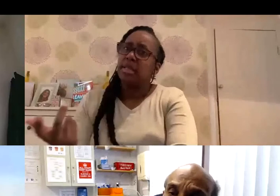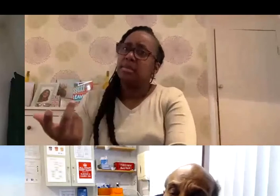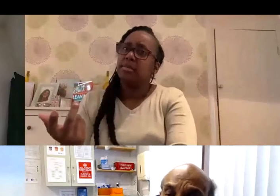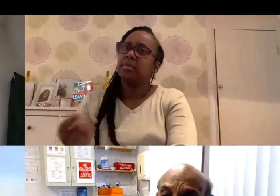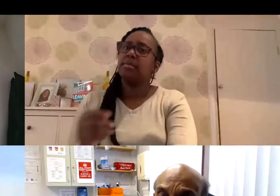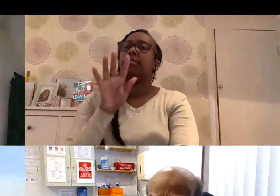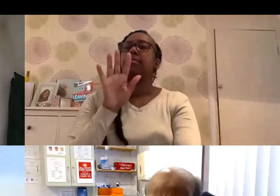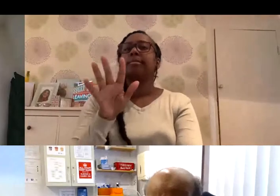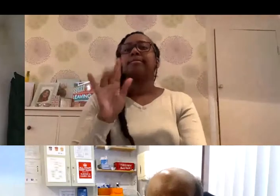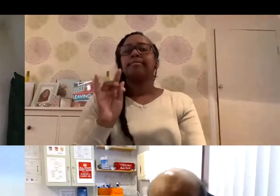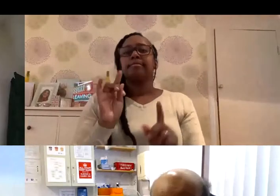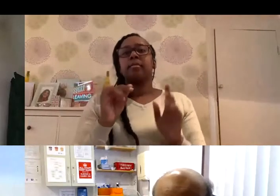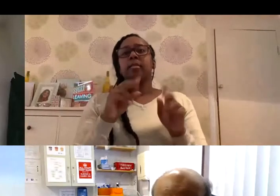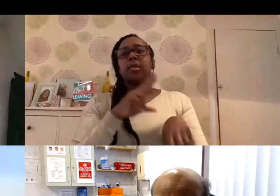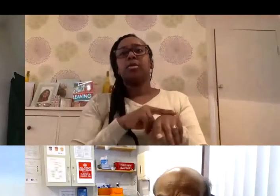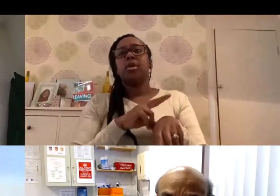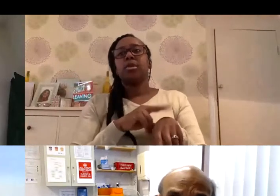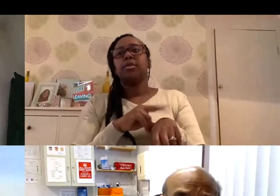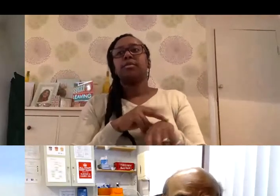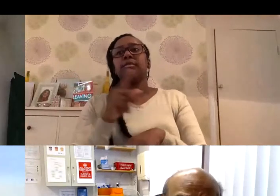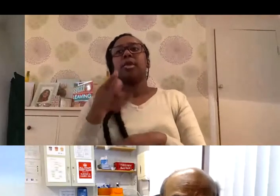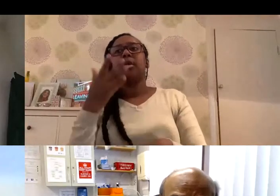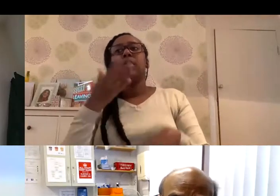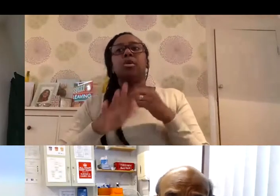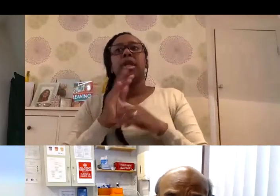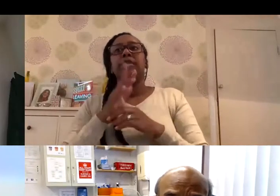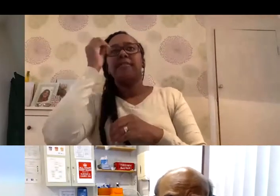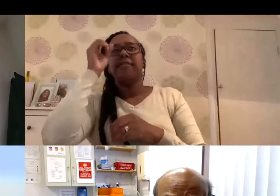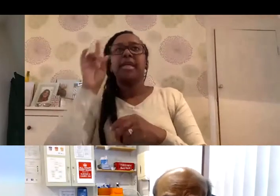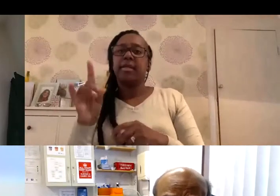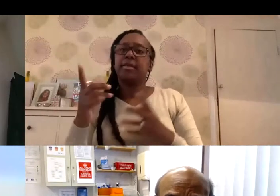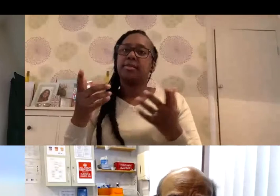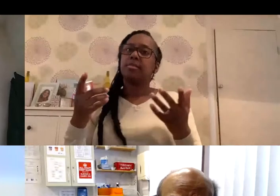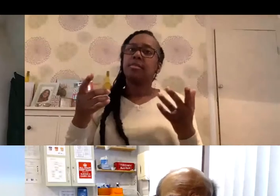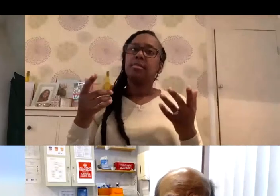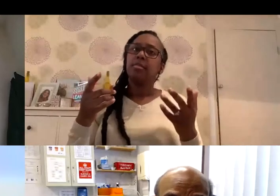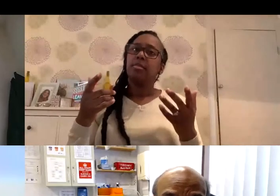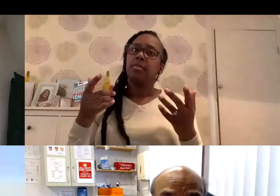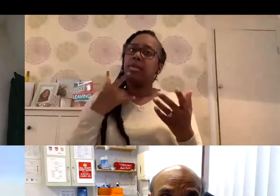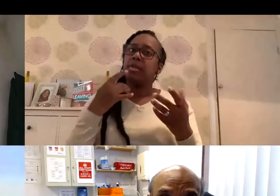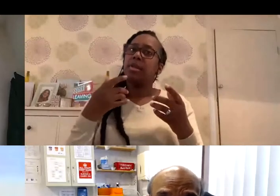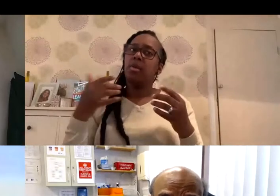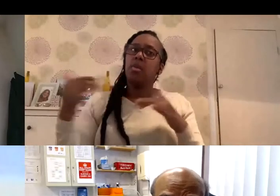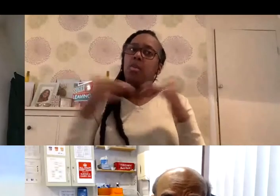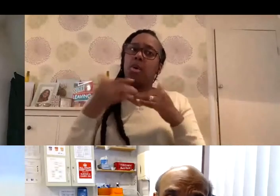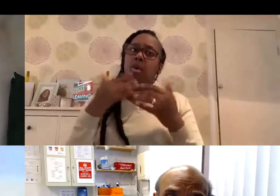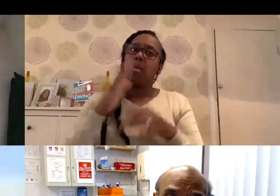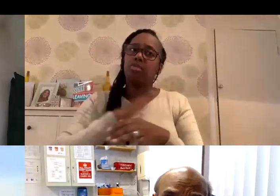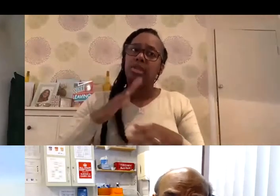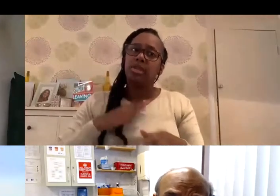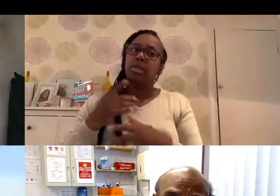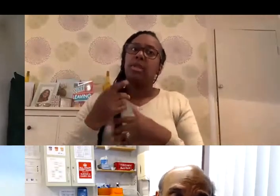ever forget, it's a bit like, none of us ever forget Dunkirk. None of us ever forget the Battle of Britain. Why? Because they were